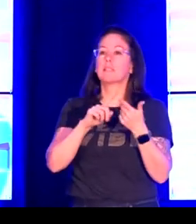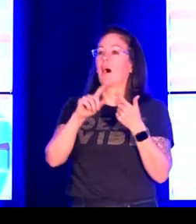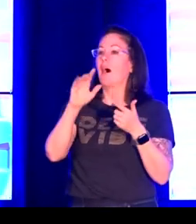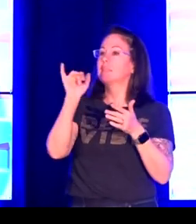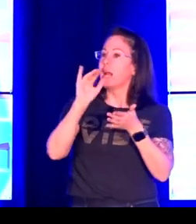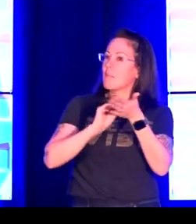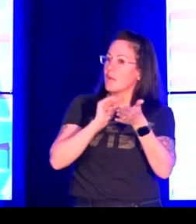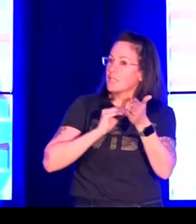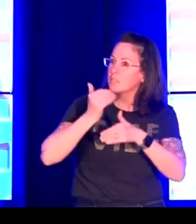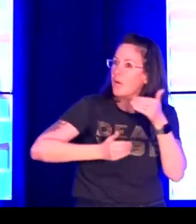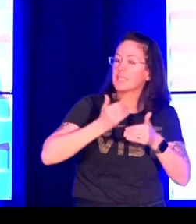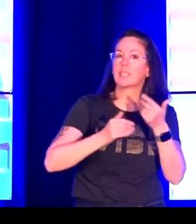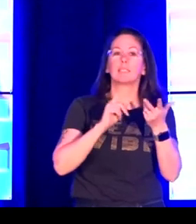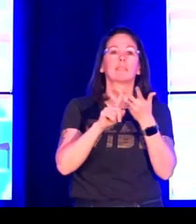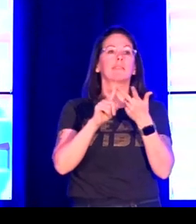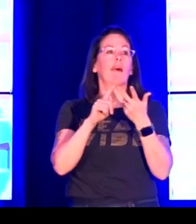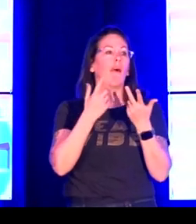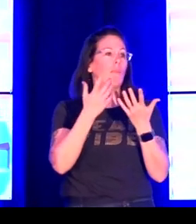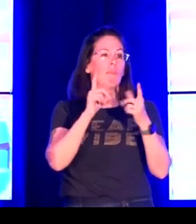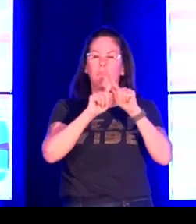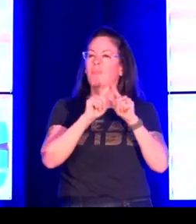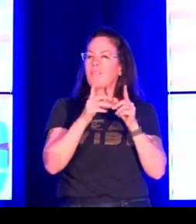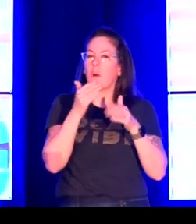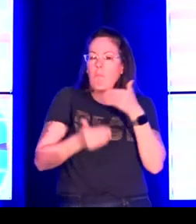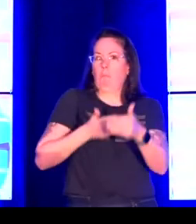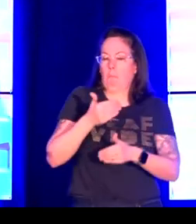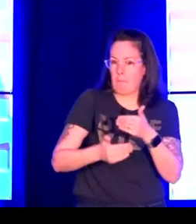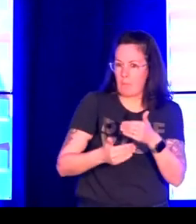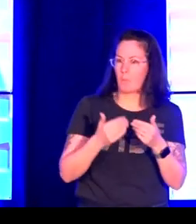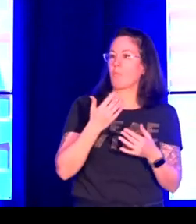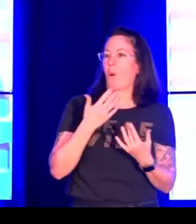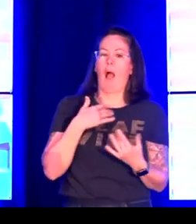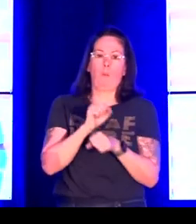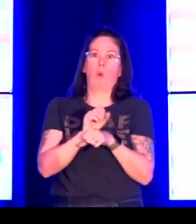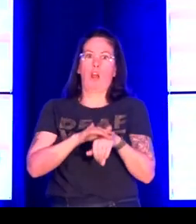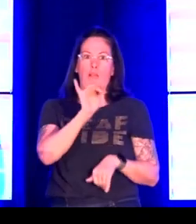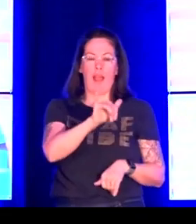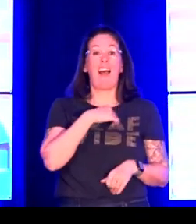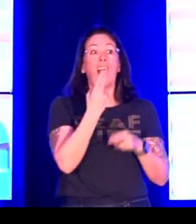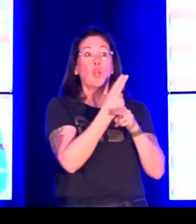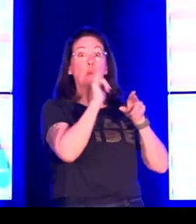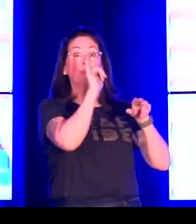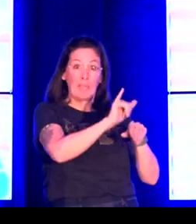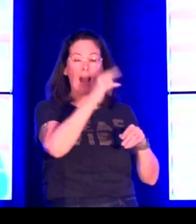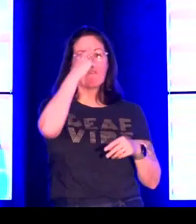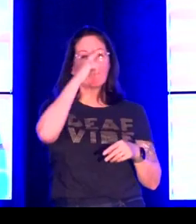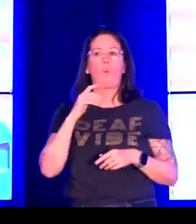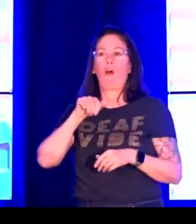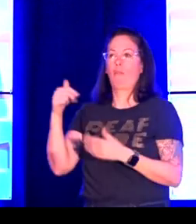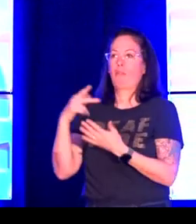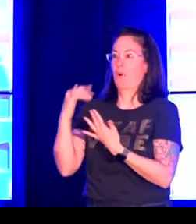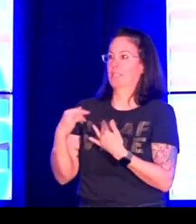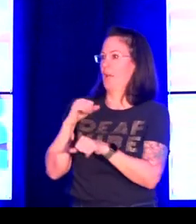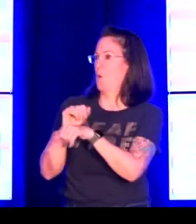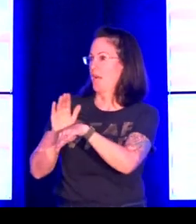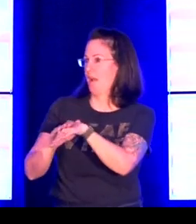for data to be categorized, to be annotated according to the same principles. And I'm currently working on